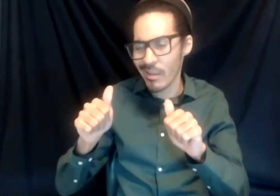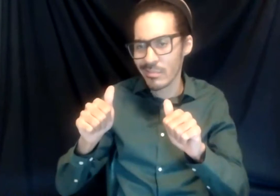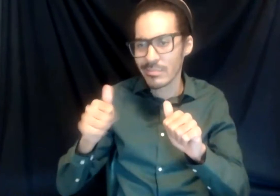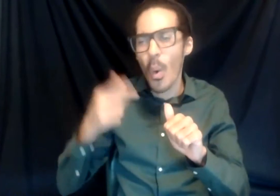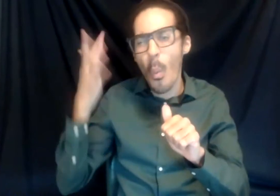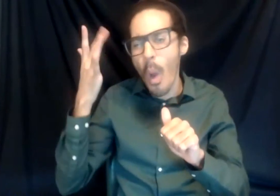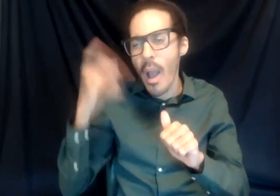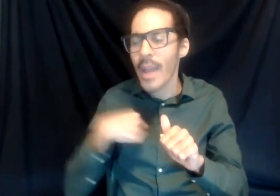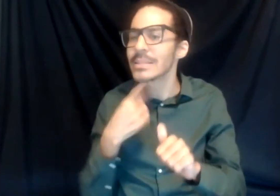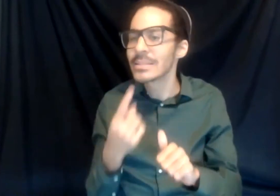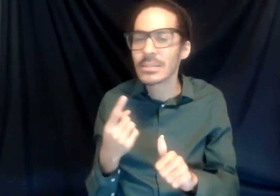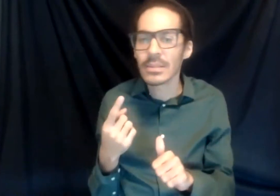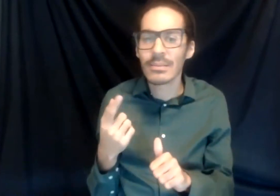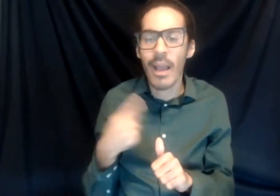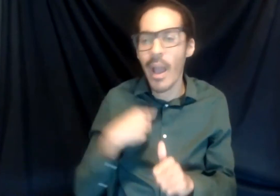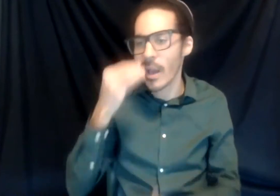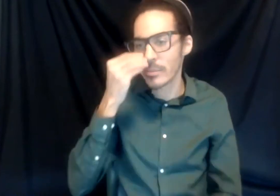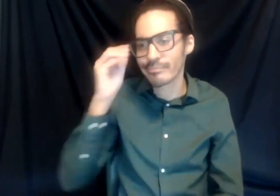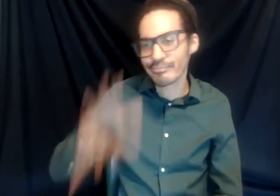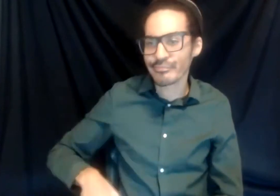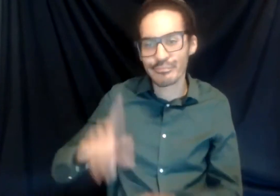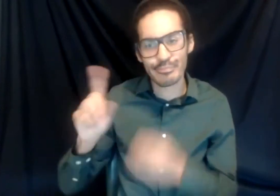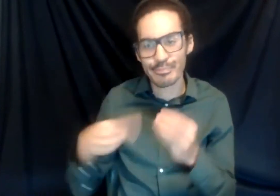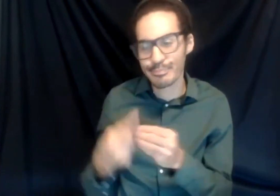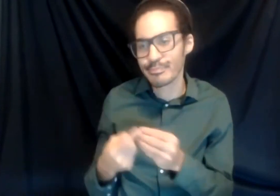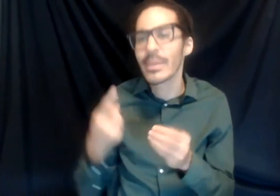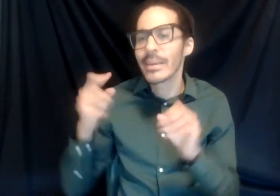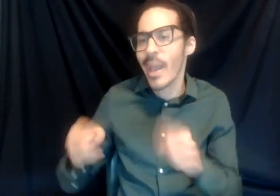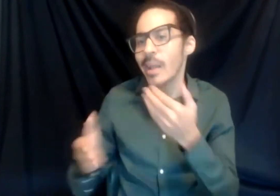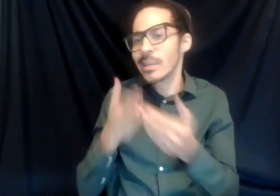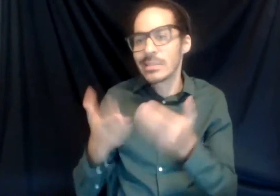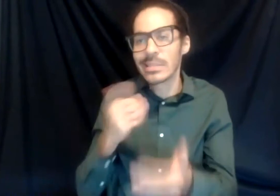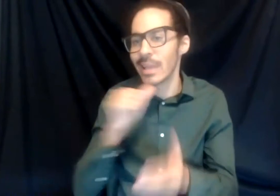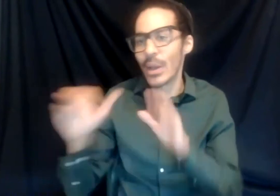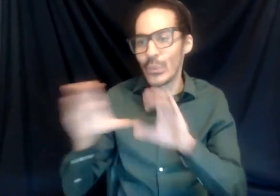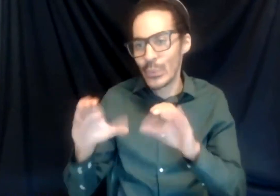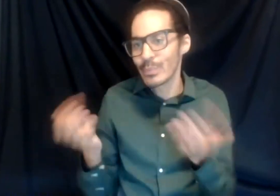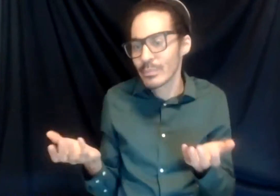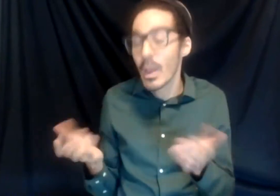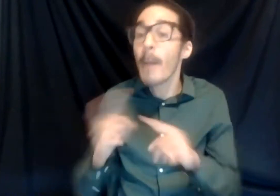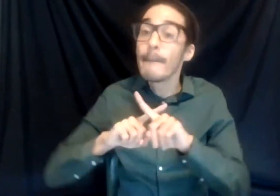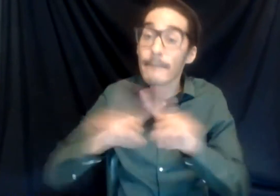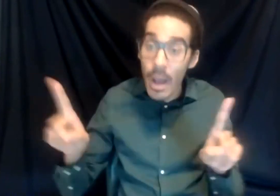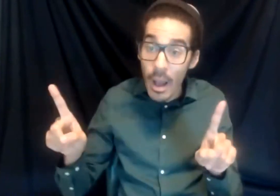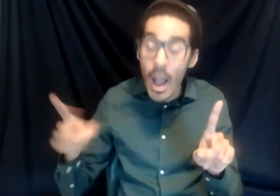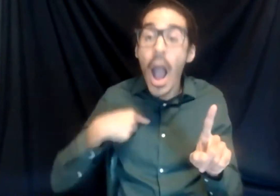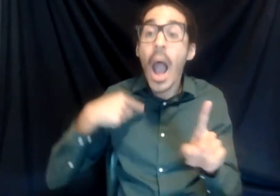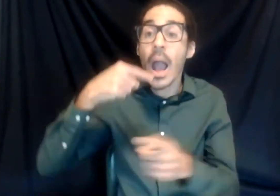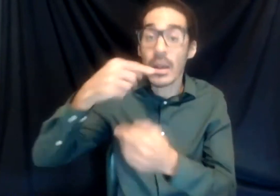if I didn't really care much about it, I can easily just not do anything about it. However, I did interact. I did have a friend of mine who